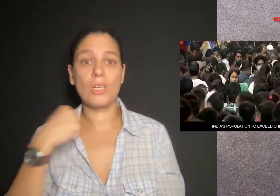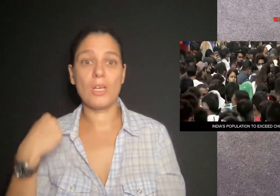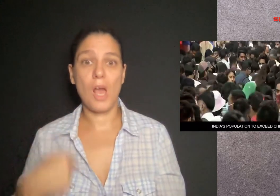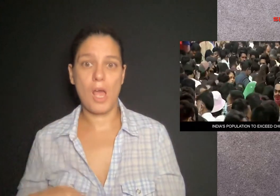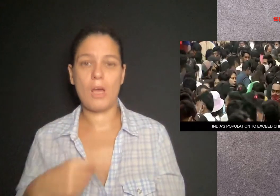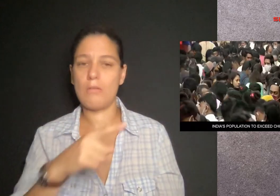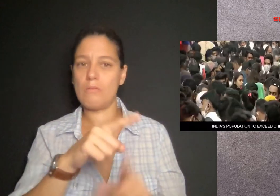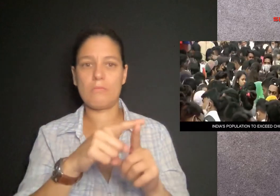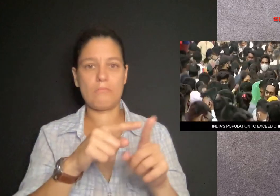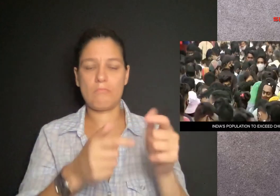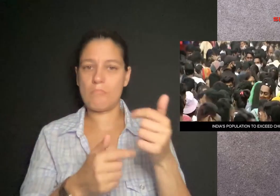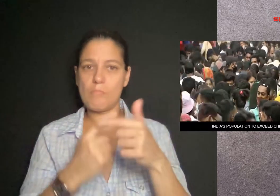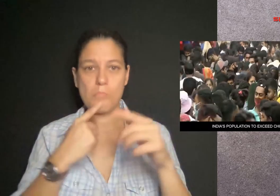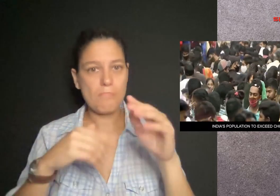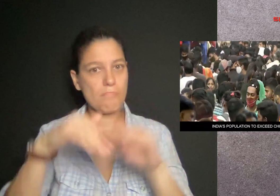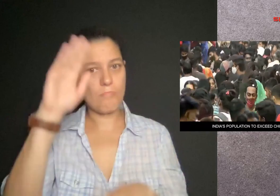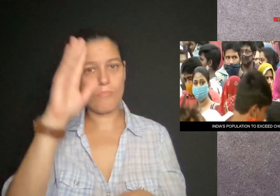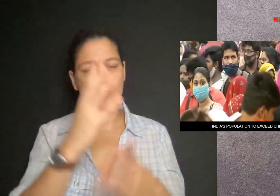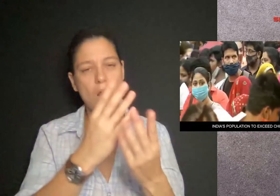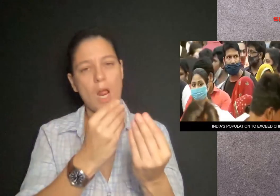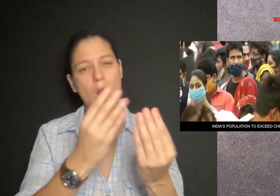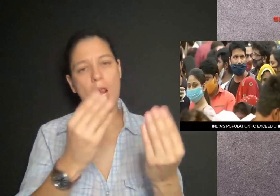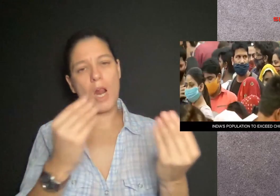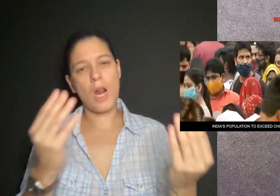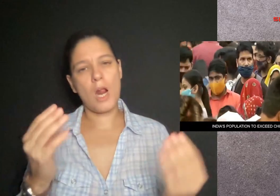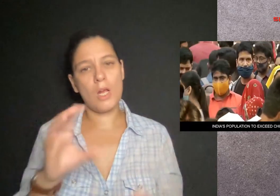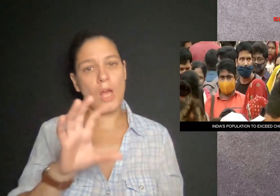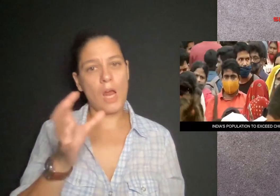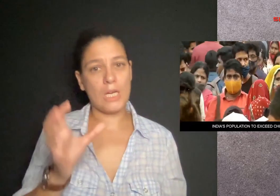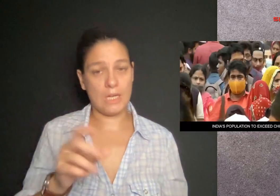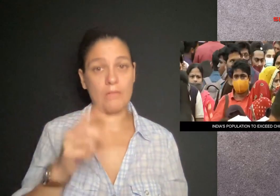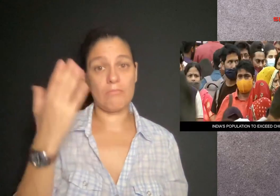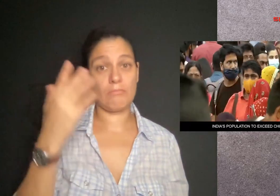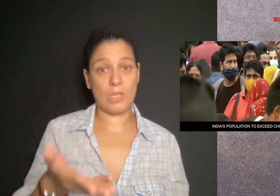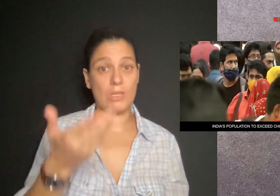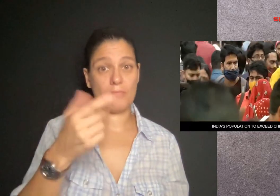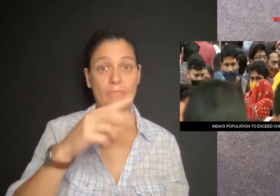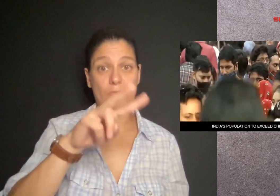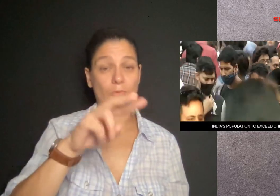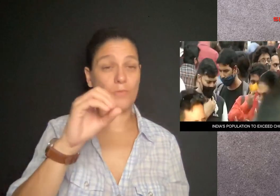China as the world's most populous country in 2023.